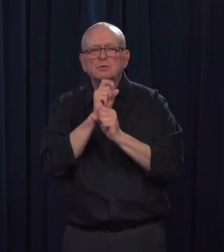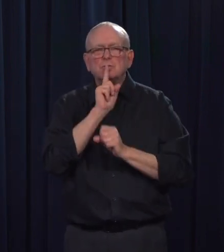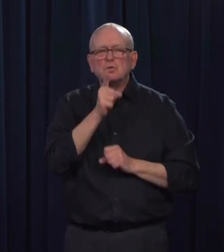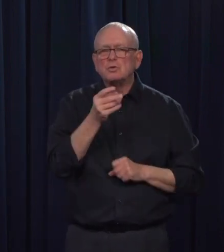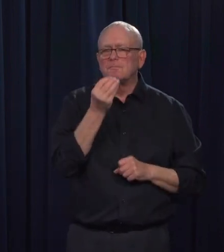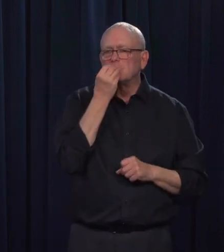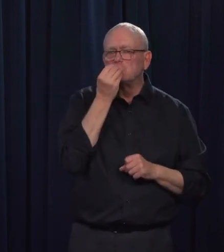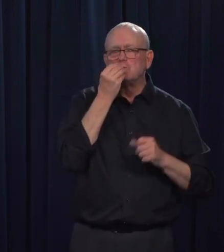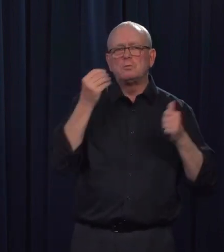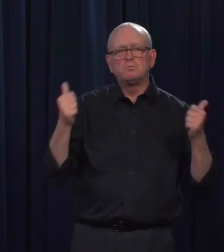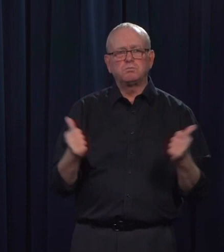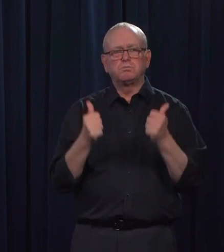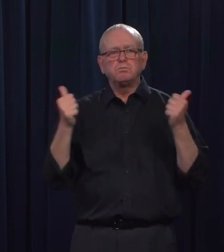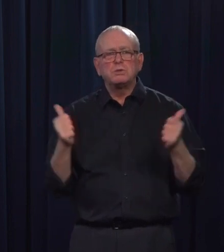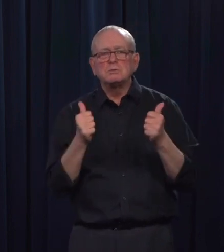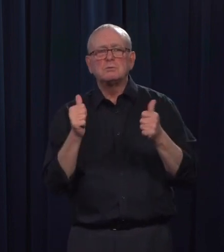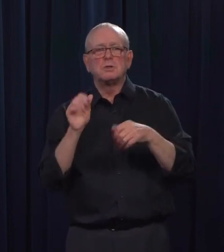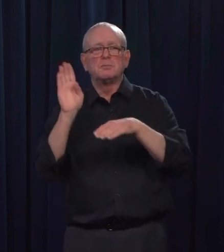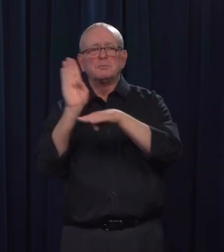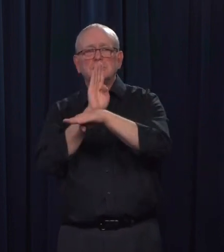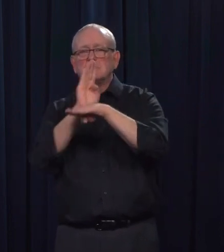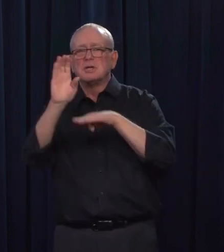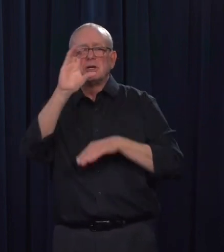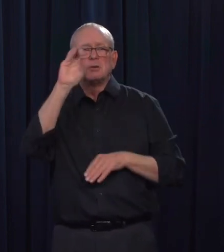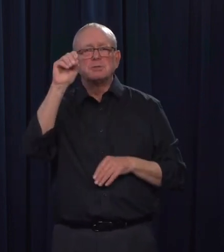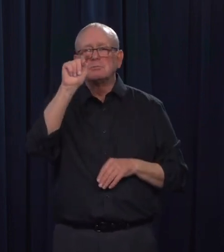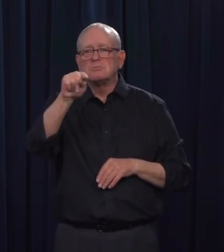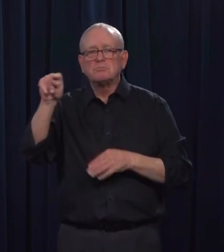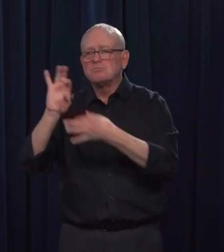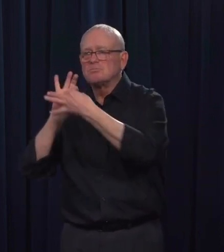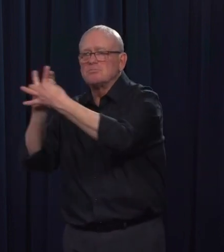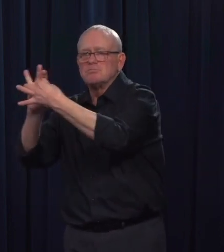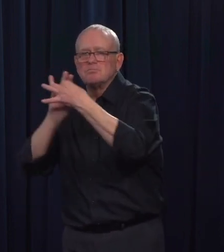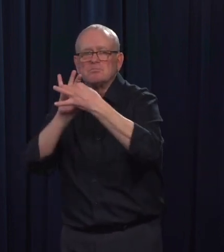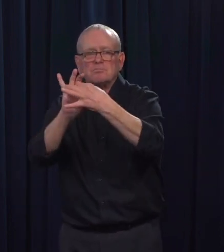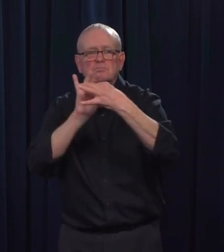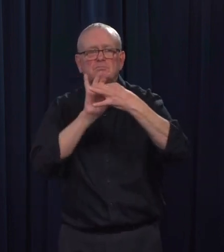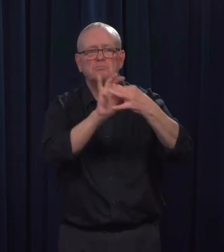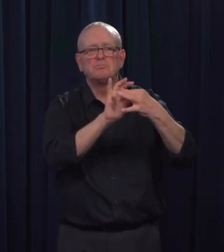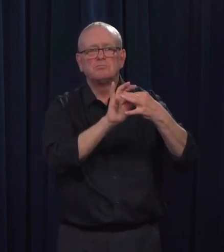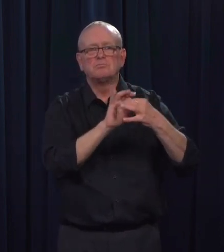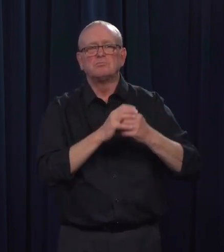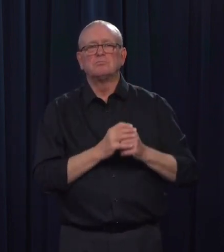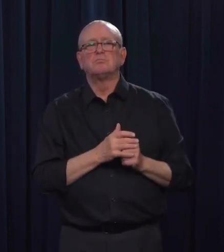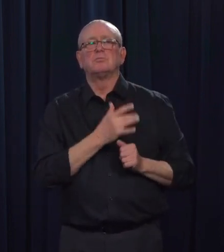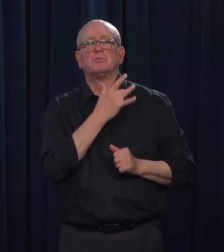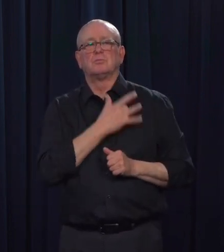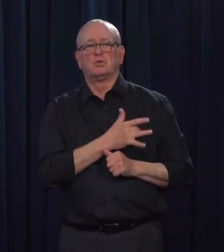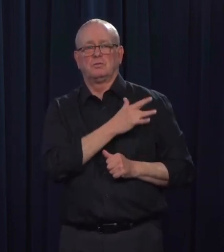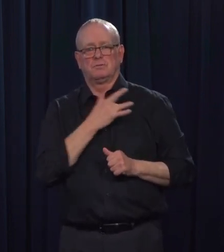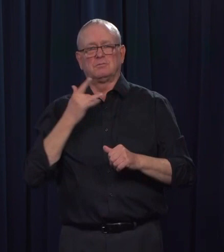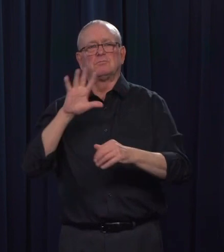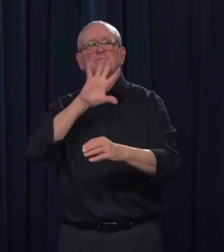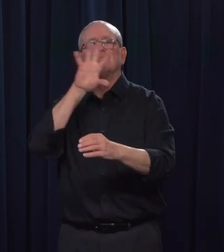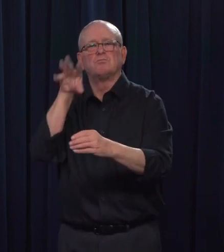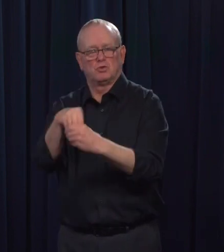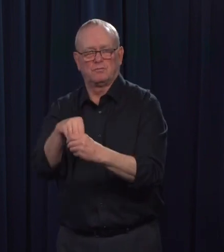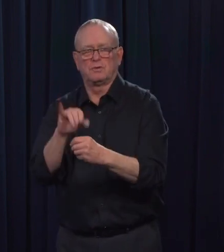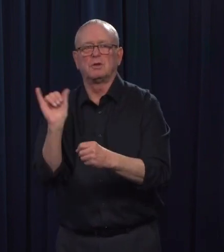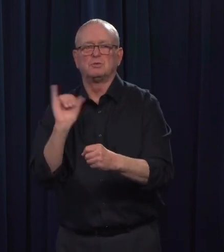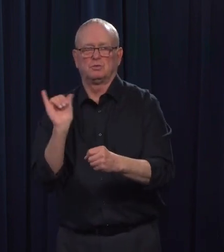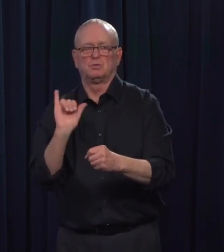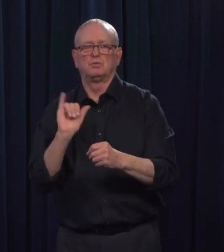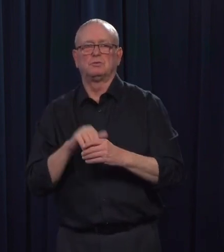The Provincial Operations Centre is also actively engaged. The Alberta government is working with federal, territorial,